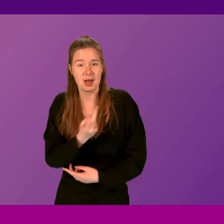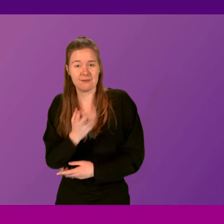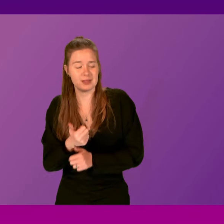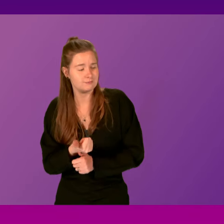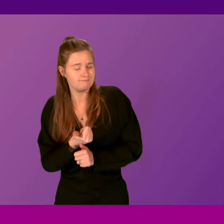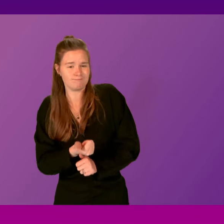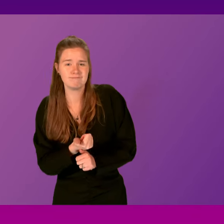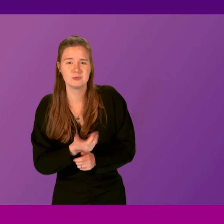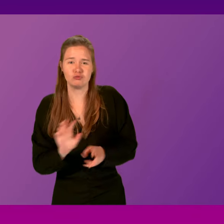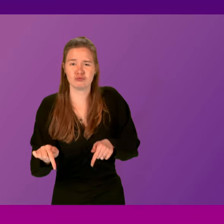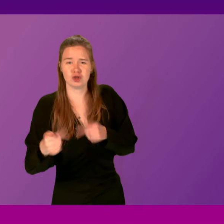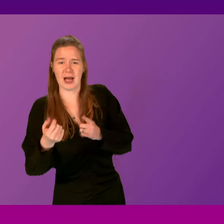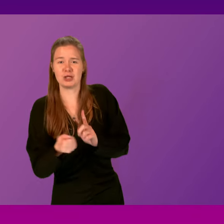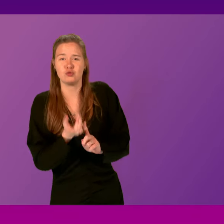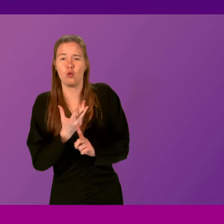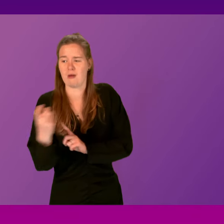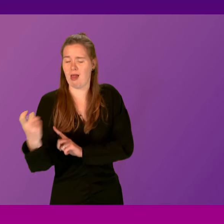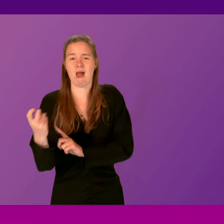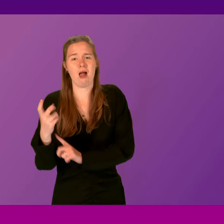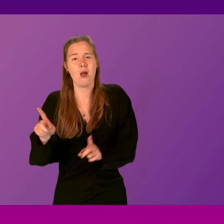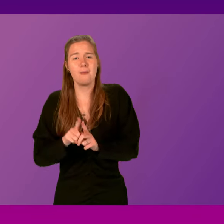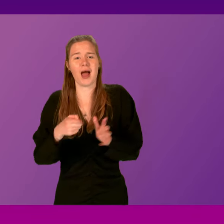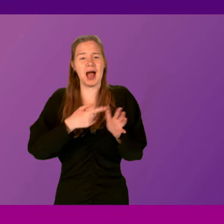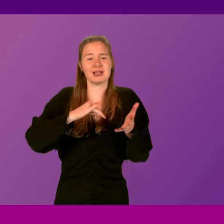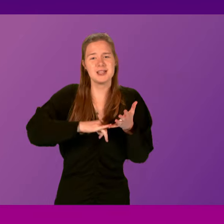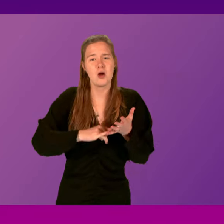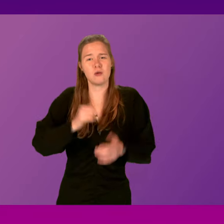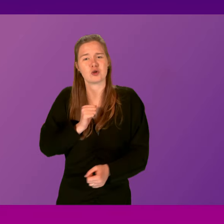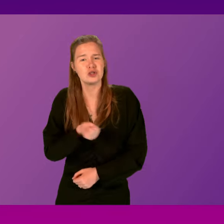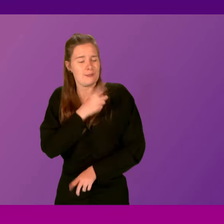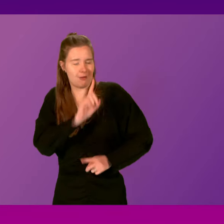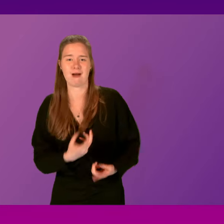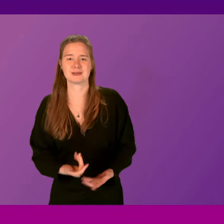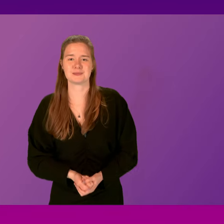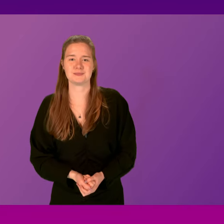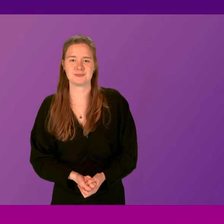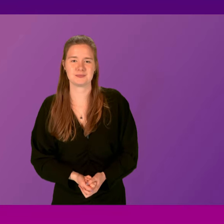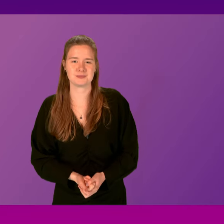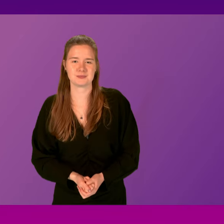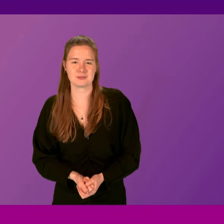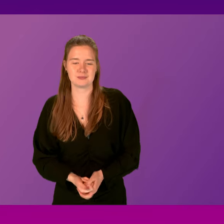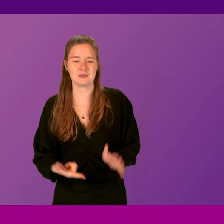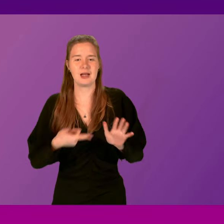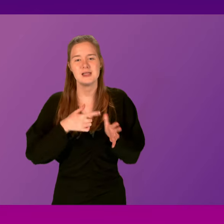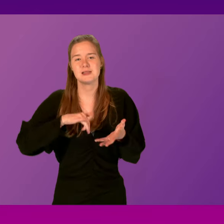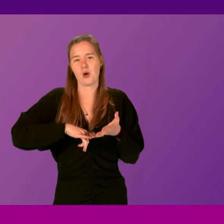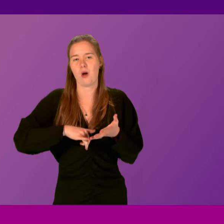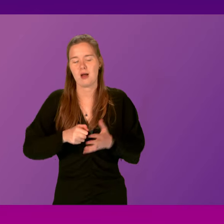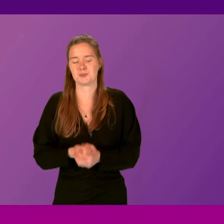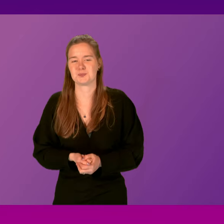backbone to challenge Tory austerity, but Anasawa and Scottish Labour don't? Anasawa, presenting officer,